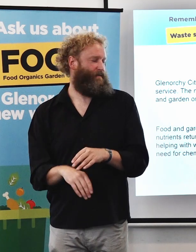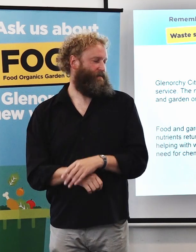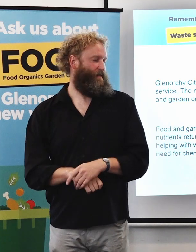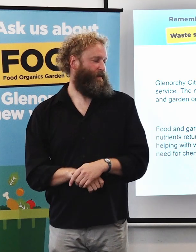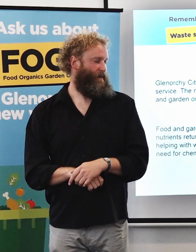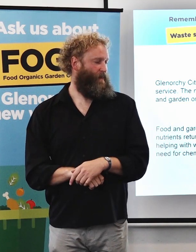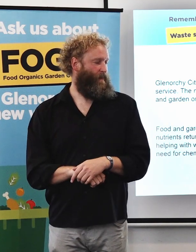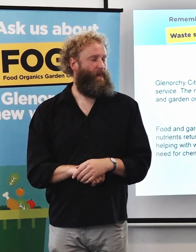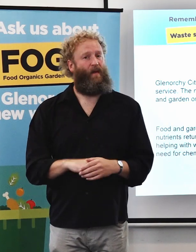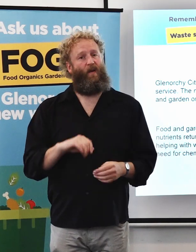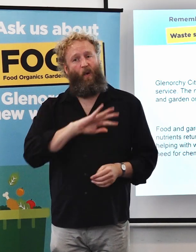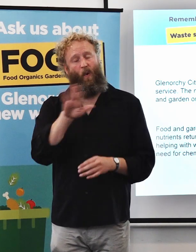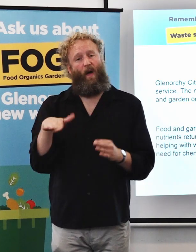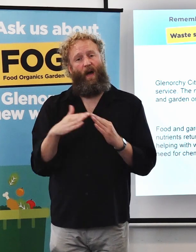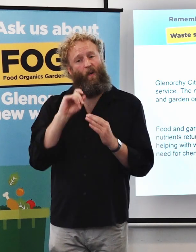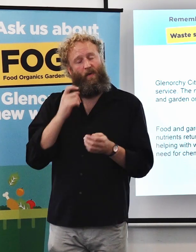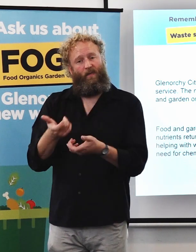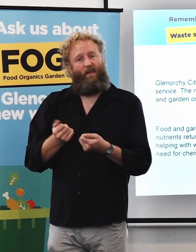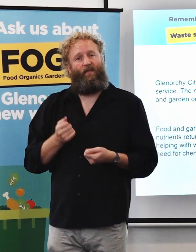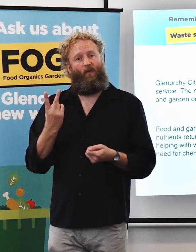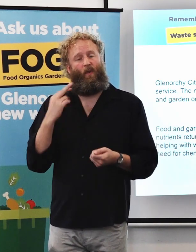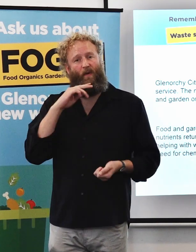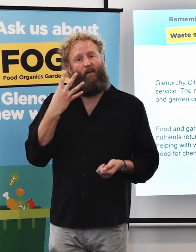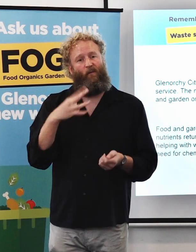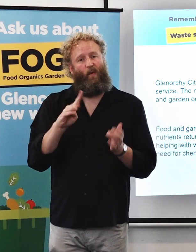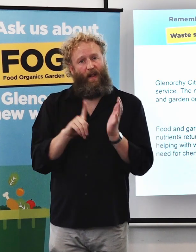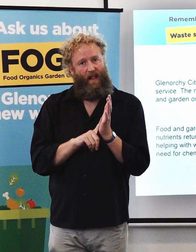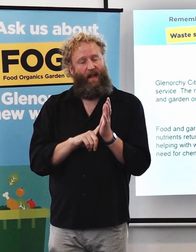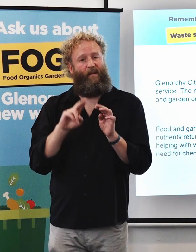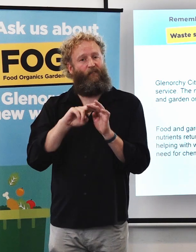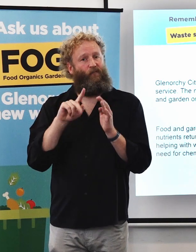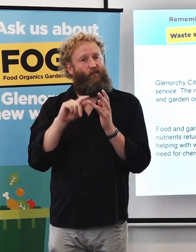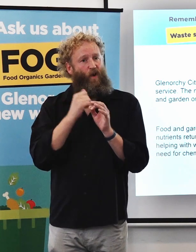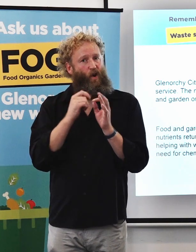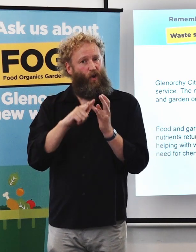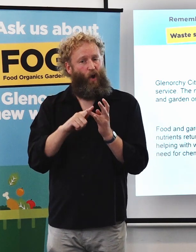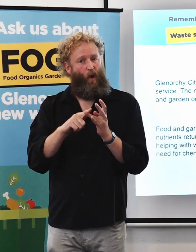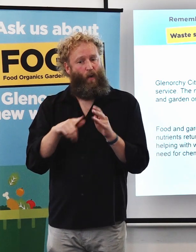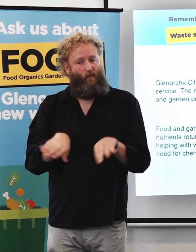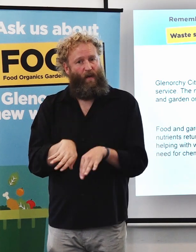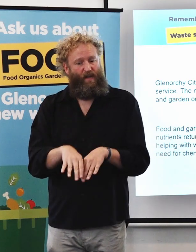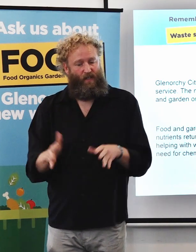240 litre FOGO wheelie bin with a lime green lid, a caddy for your kitchen food scraps,